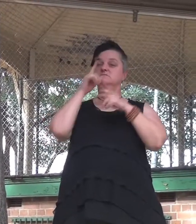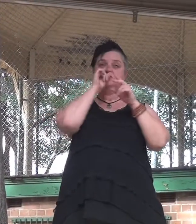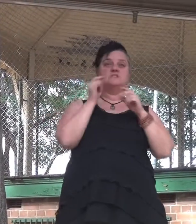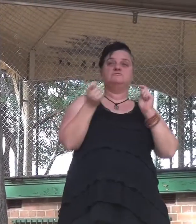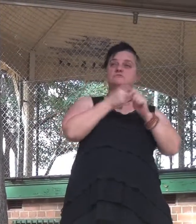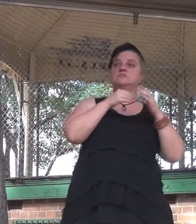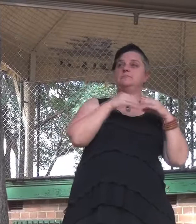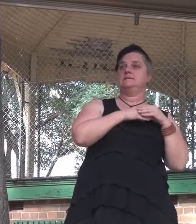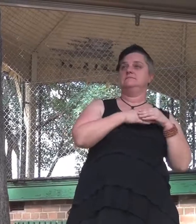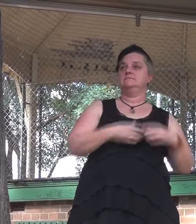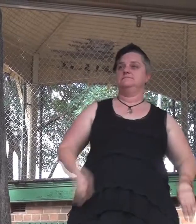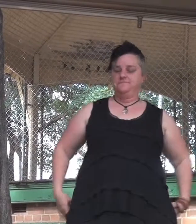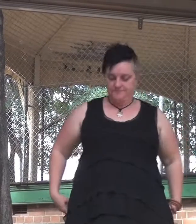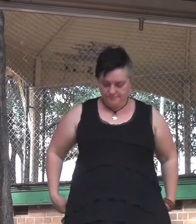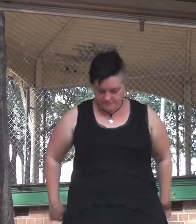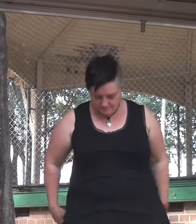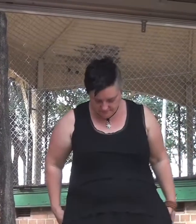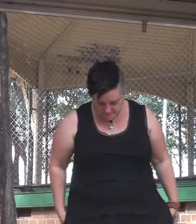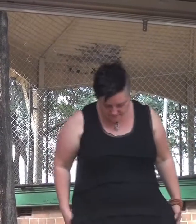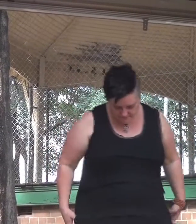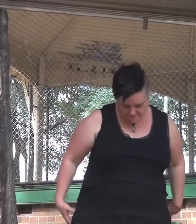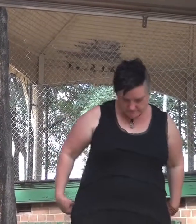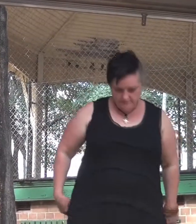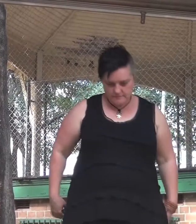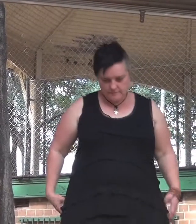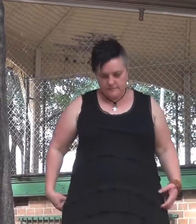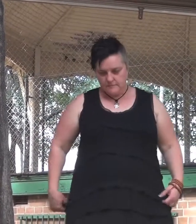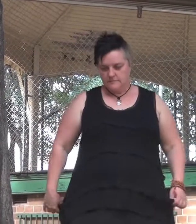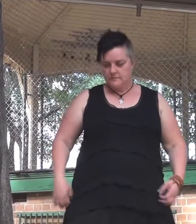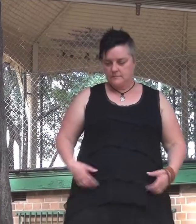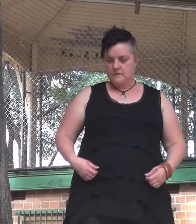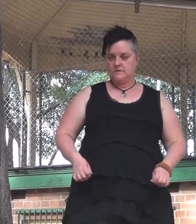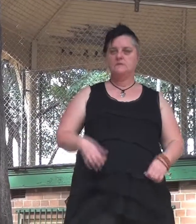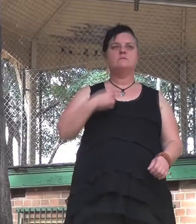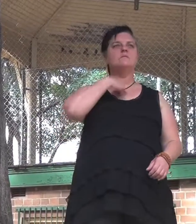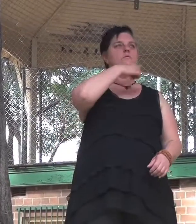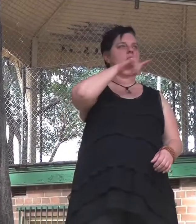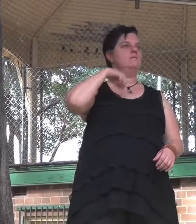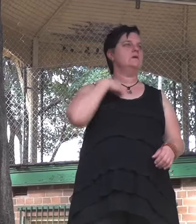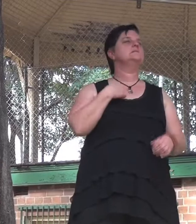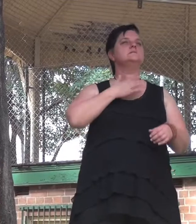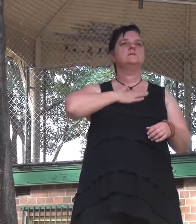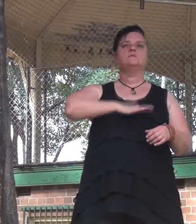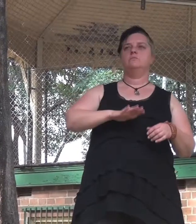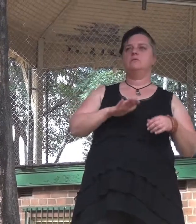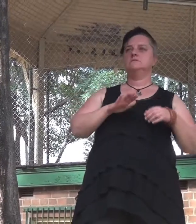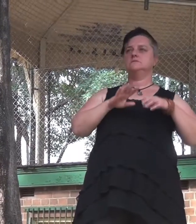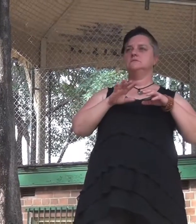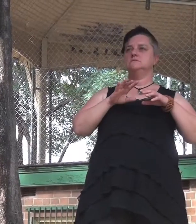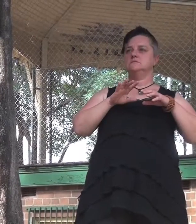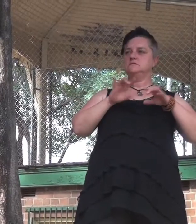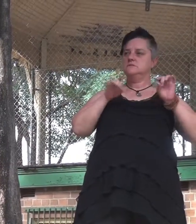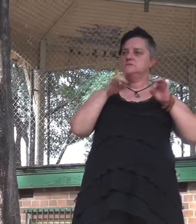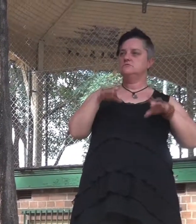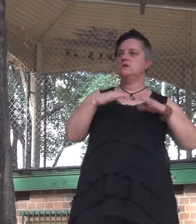equality and fairness. And that will not come, in my view and many other people's view, from a Labour, a